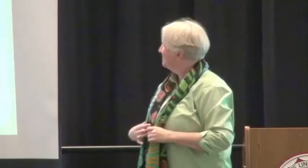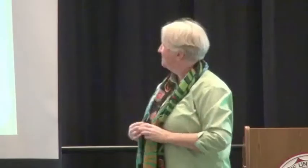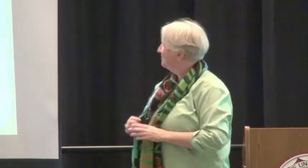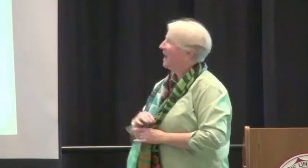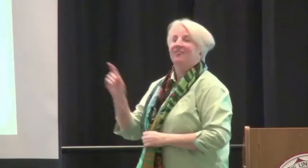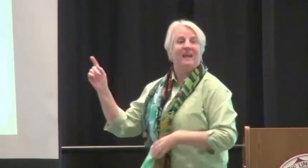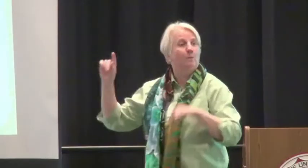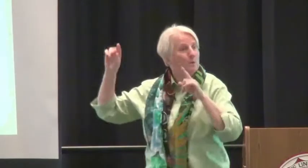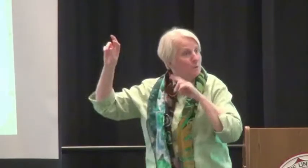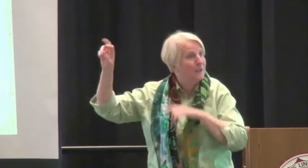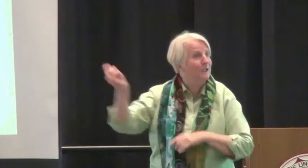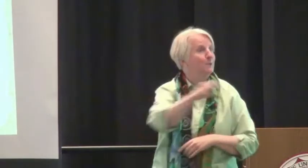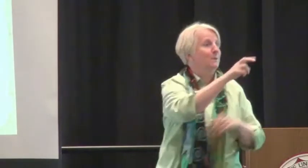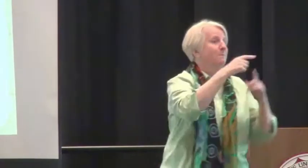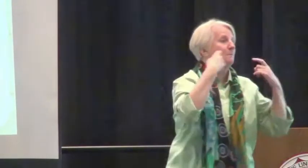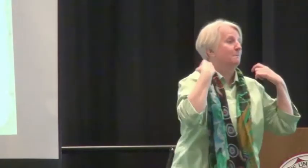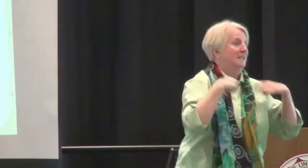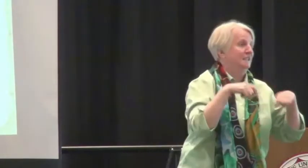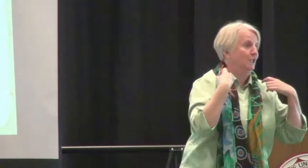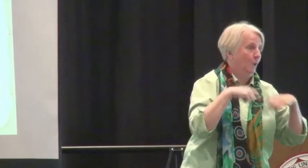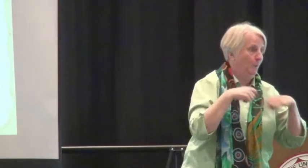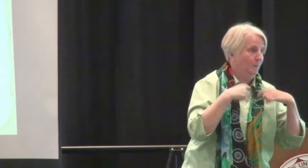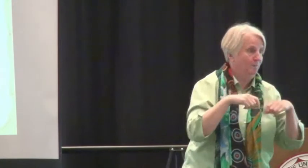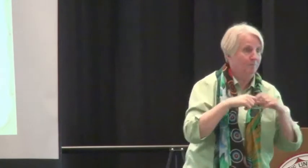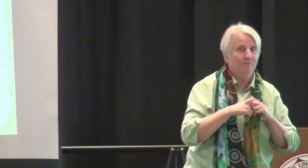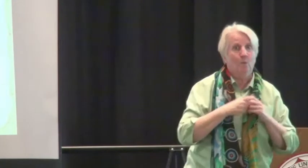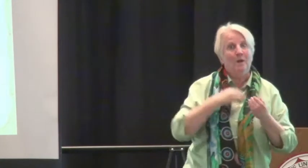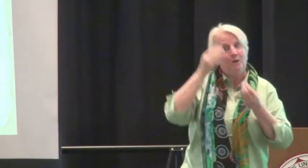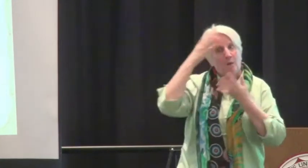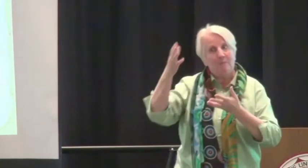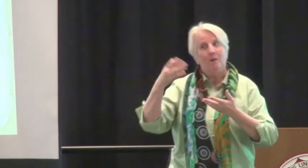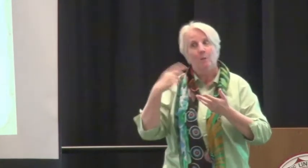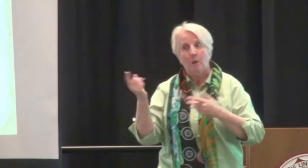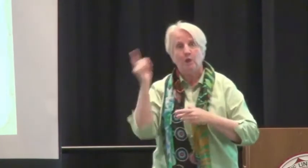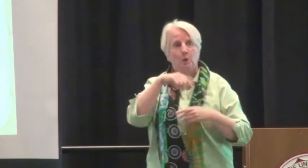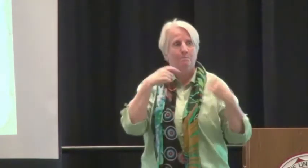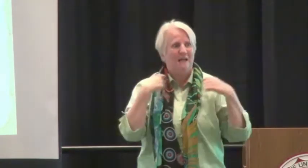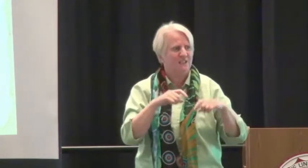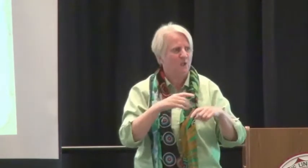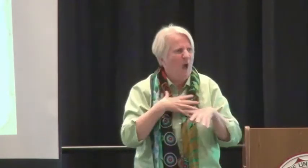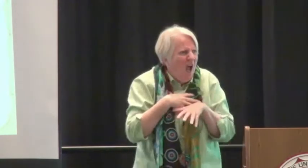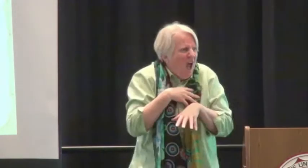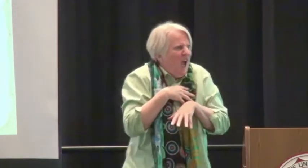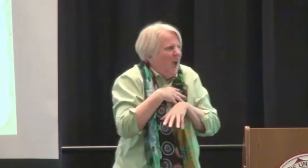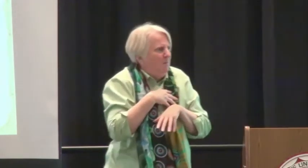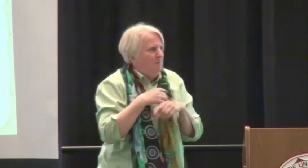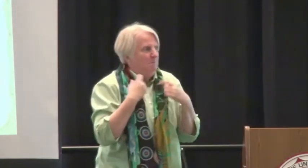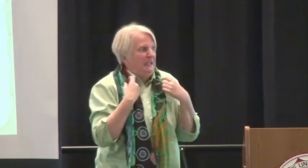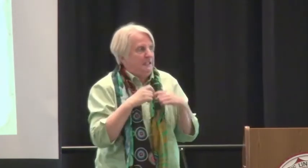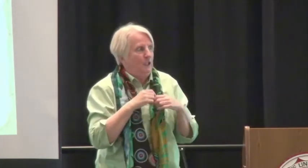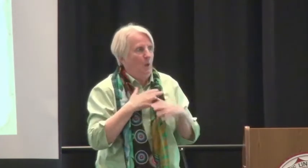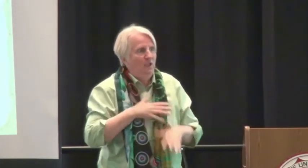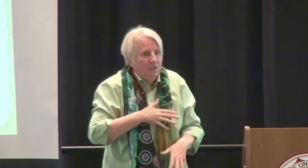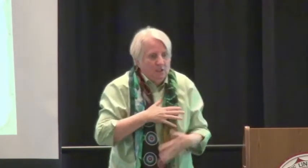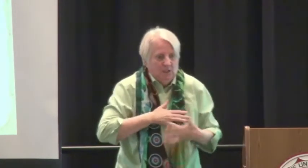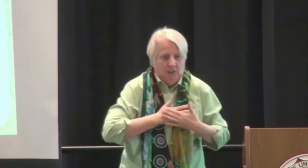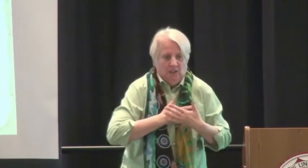Ideas, people, and opportunities. We also took a vacation to Mexico. And I remember saying, we're going to Mexico,